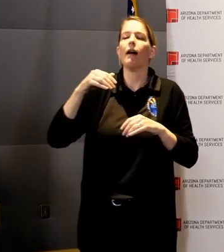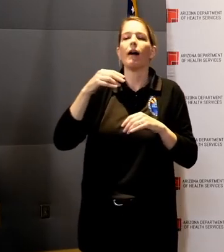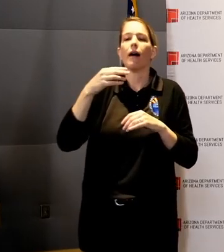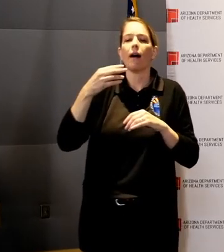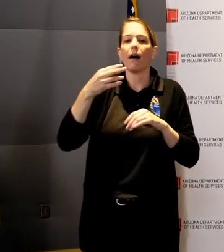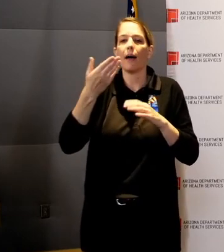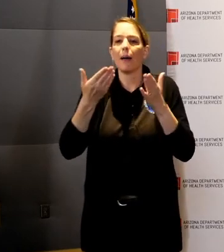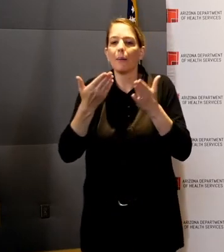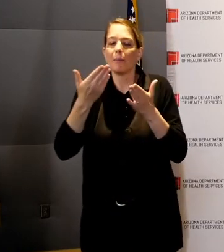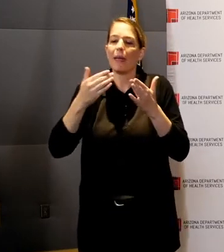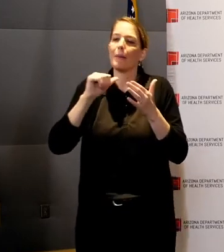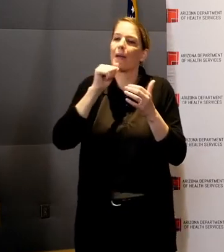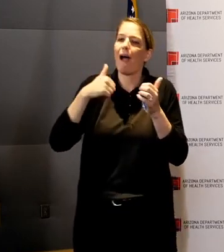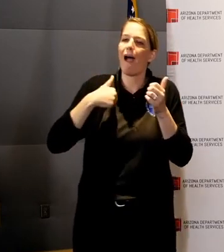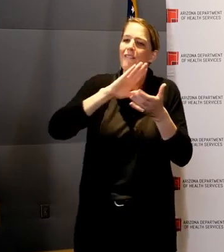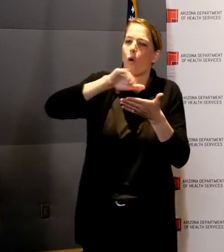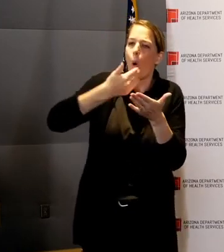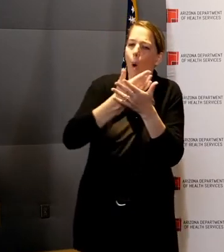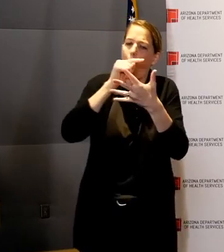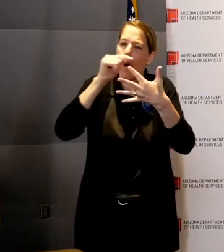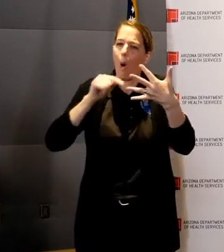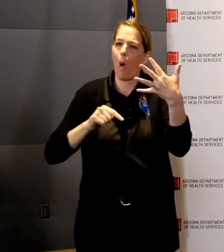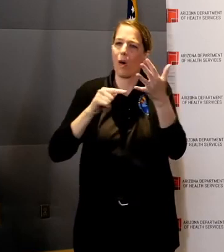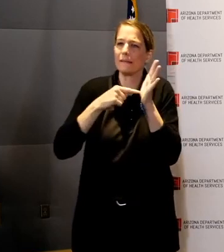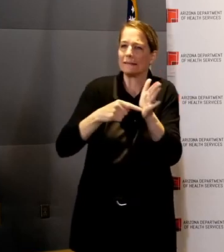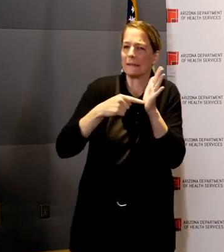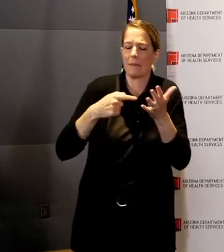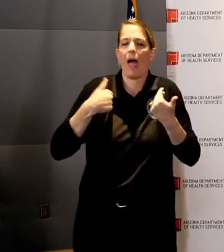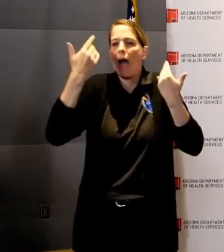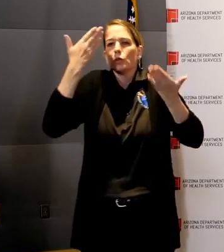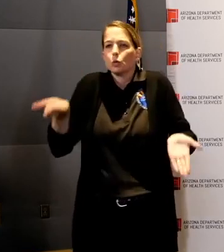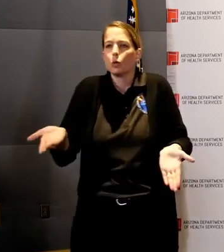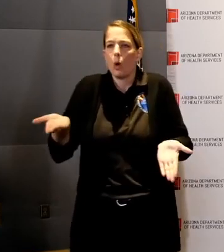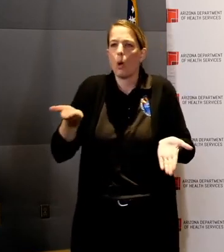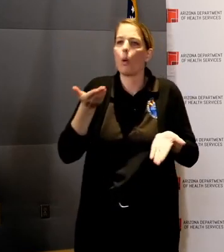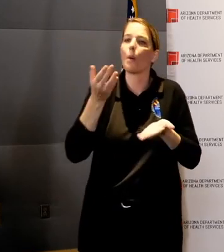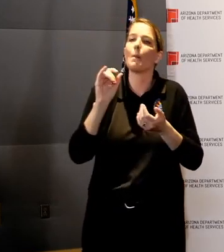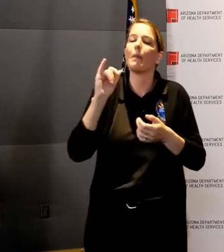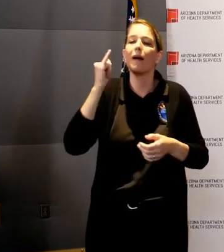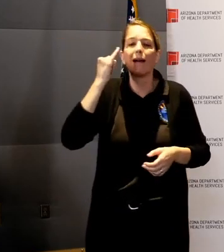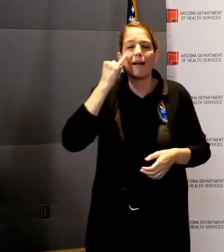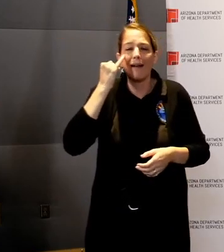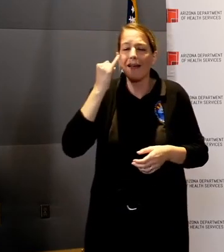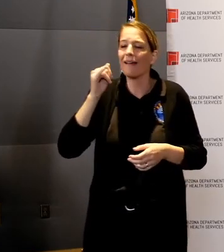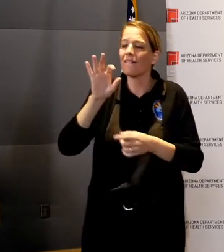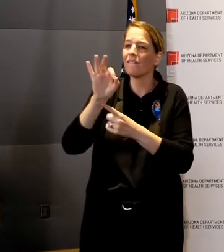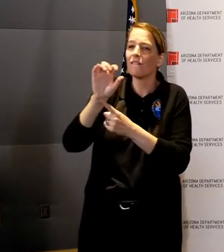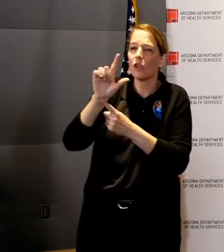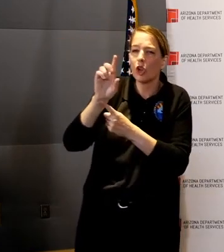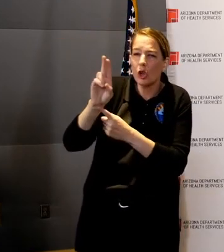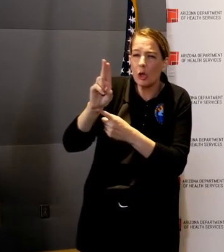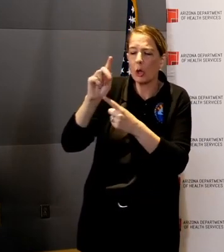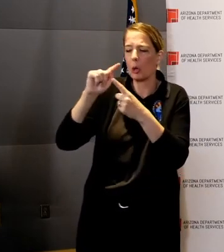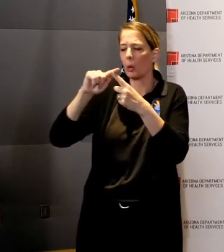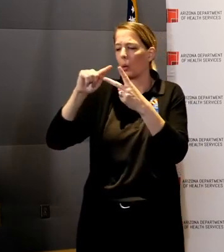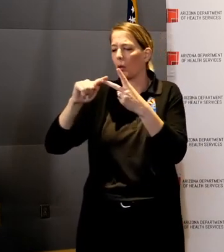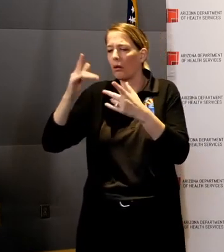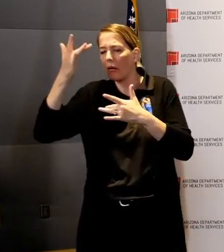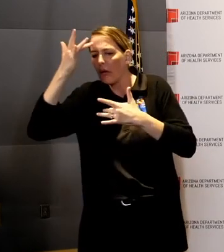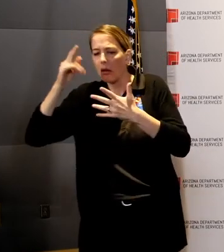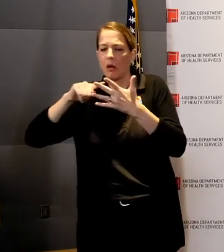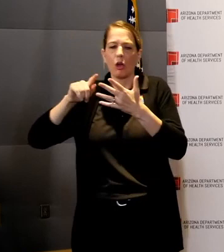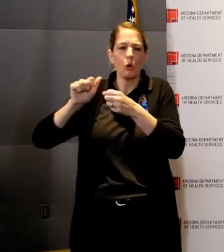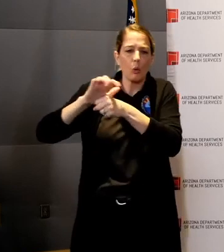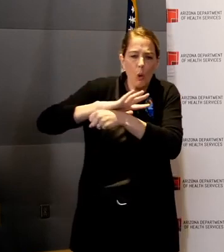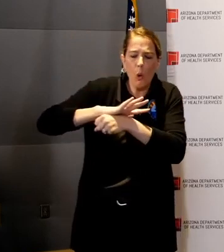hospital. So, it's hard to say, but they should have, whether it was flu, whether it was metanuma, whether it was corona,